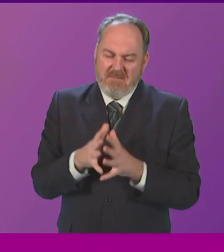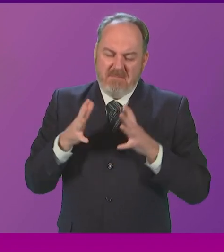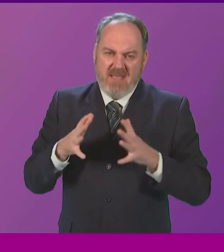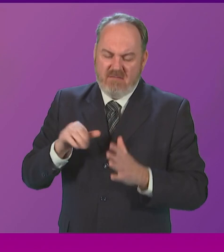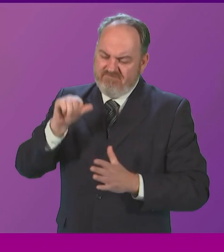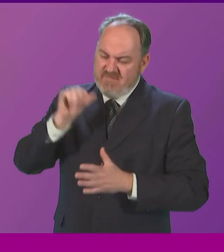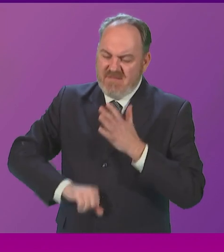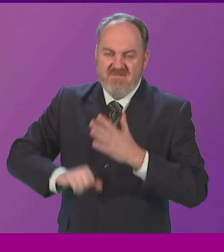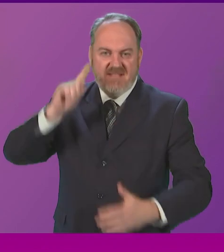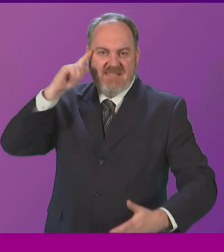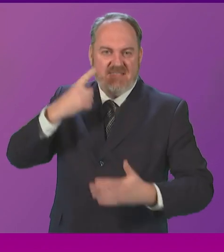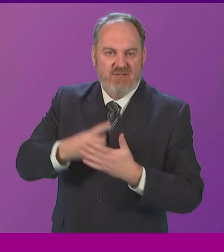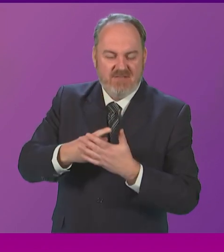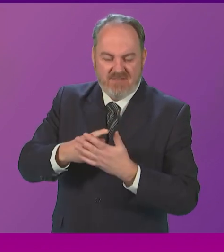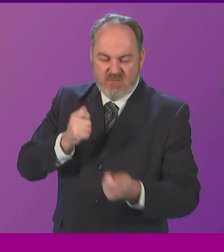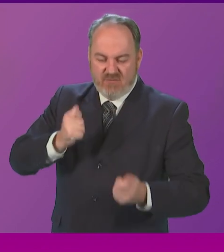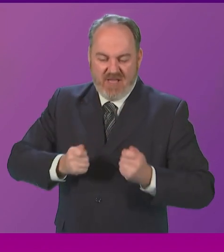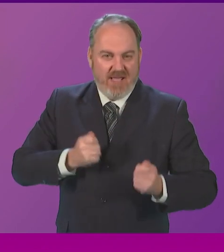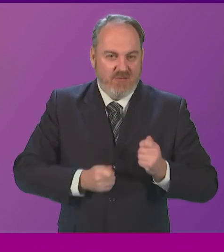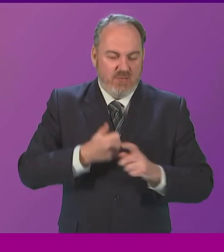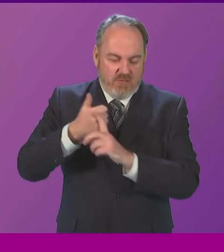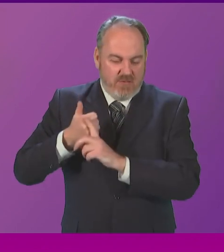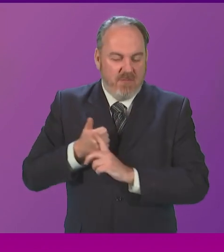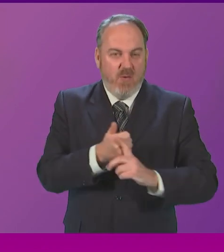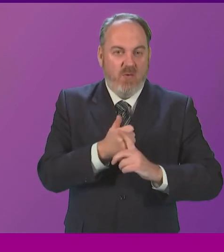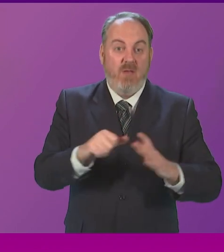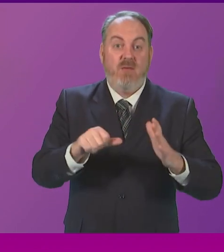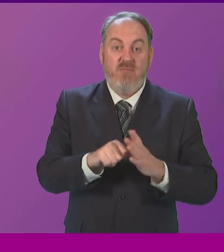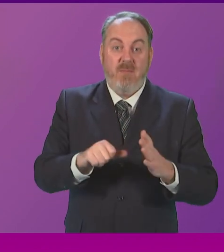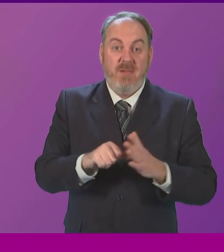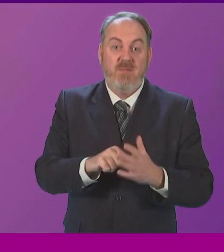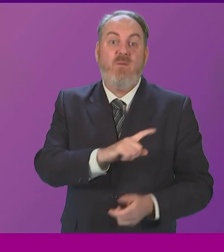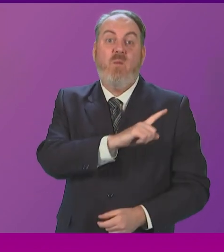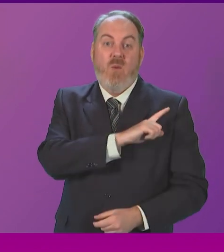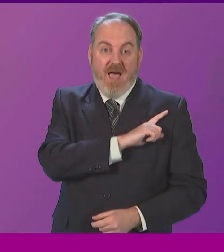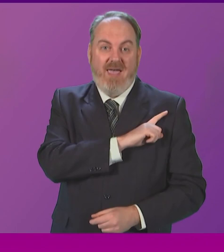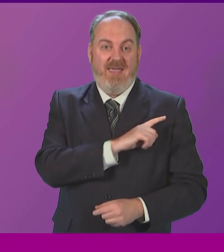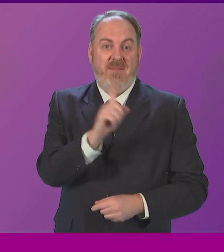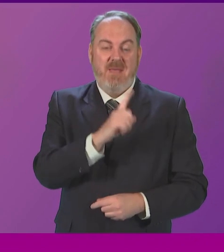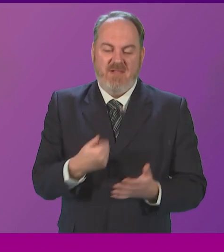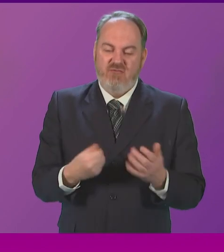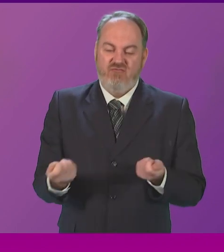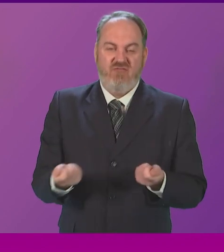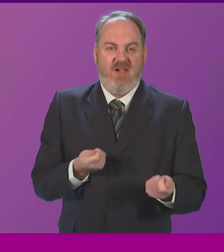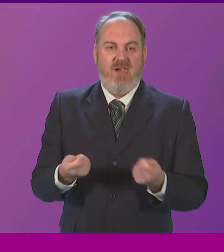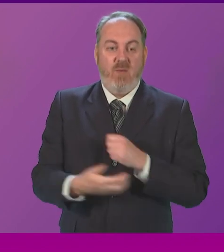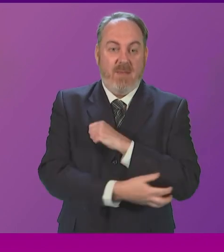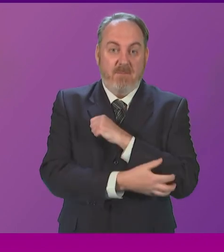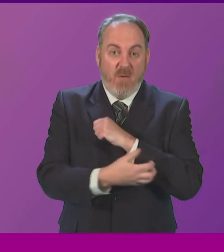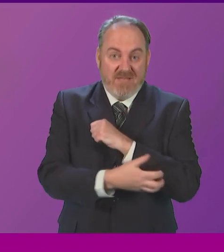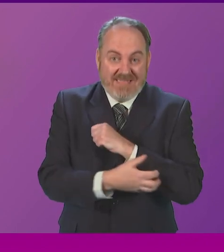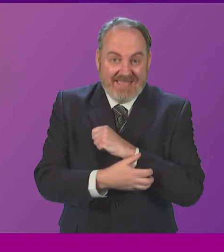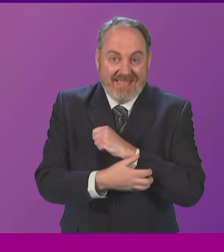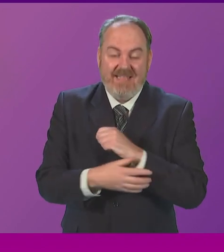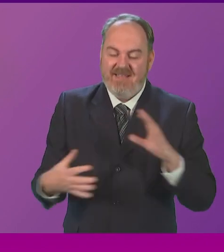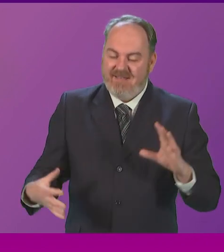that do fundamentally tackle the underlying causes of poverty as well as ensure that